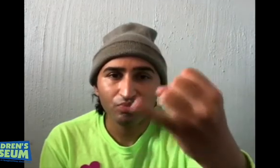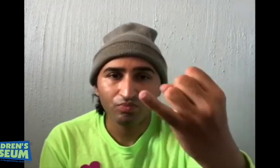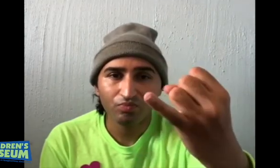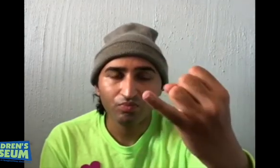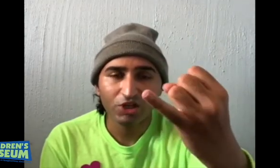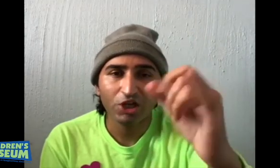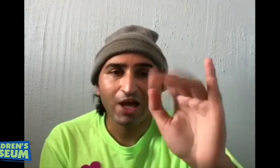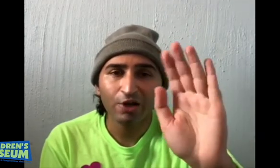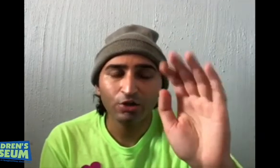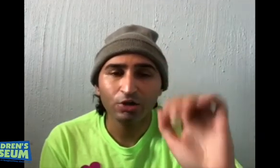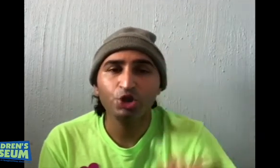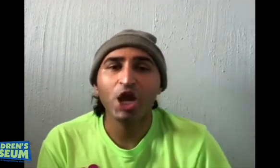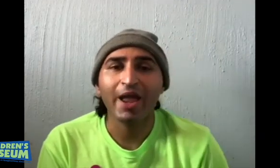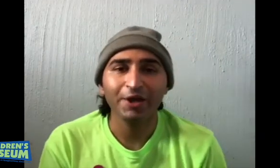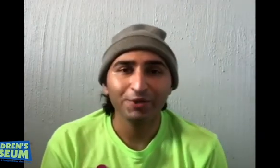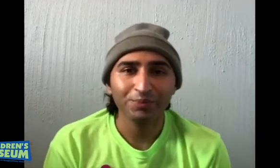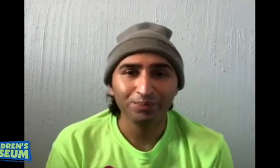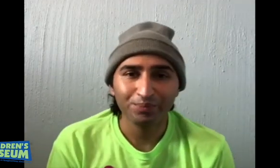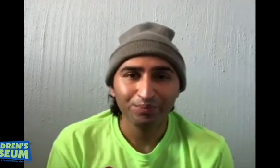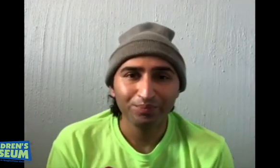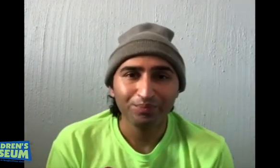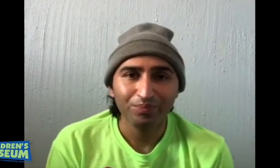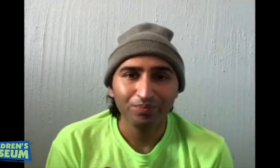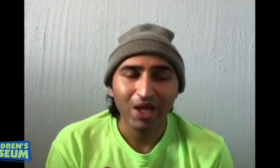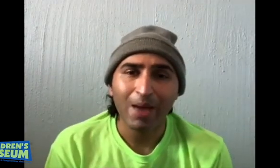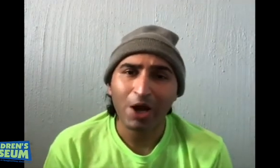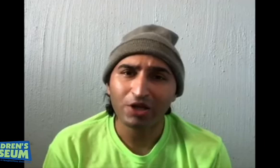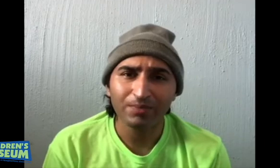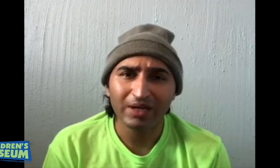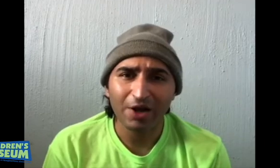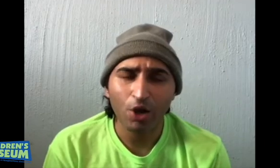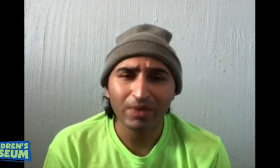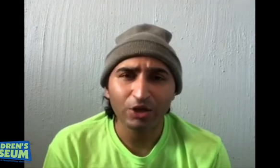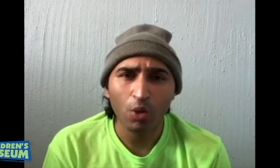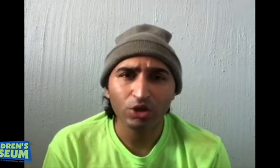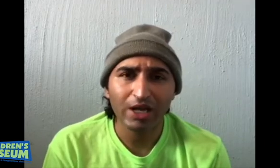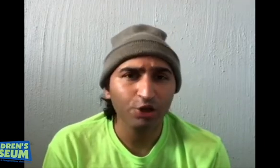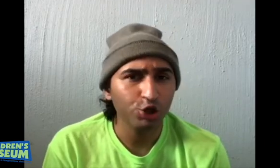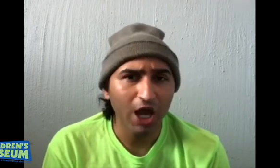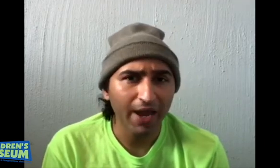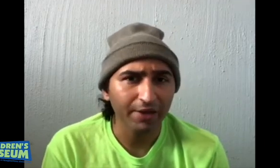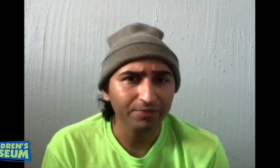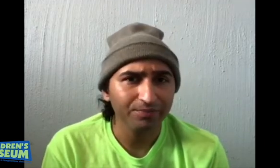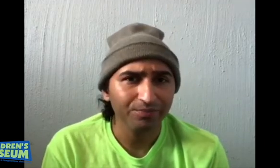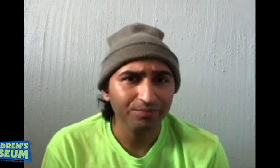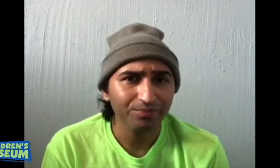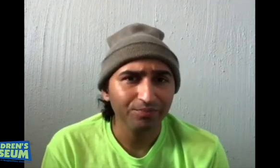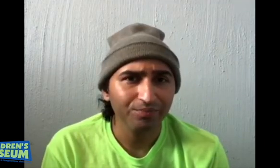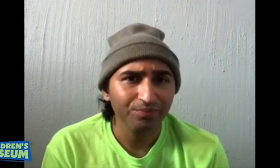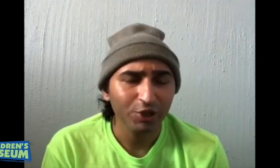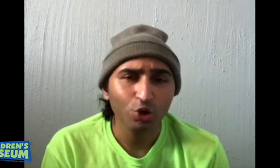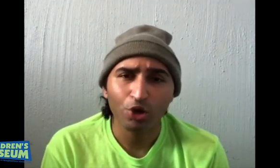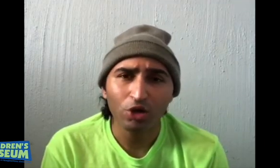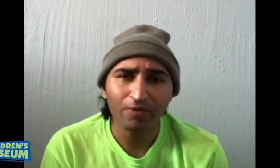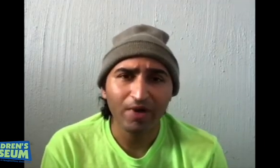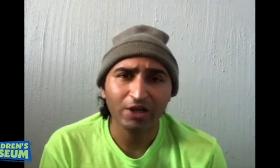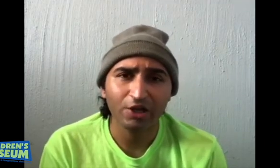The letter J. How about something at home that starts with the letter J? You can also find it in your